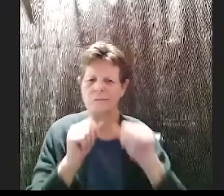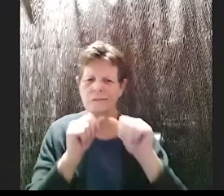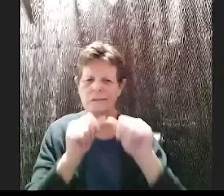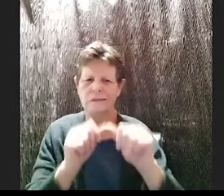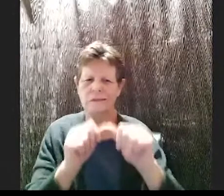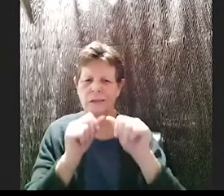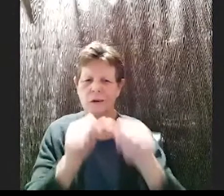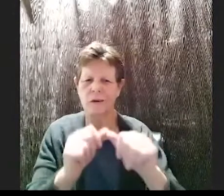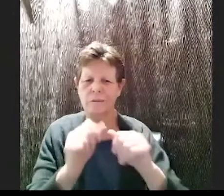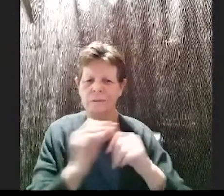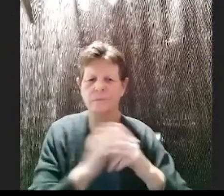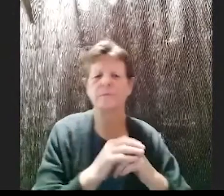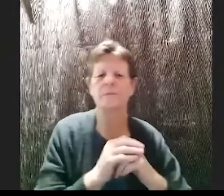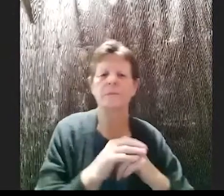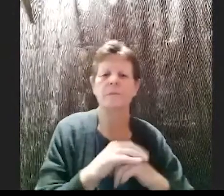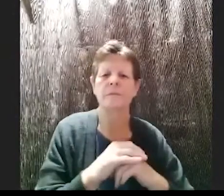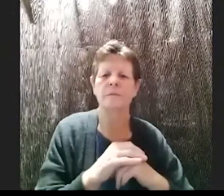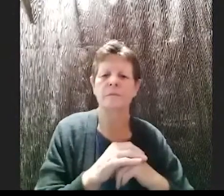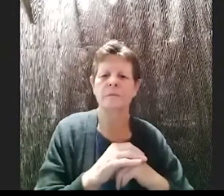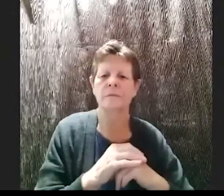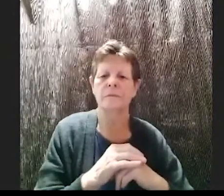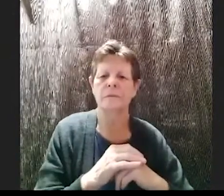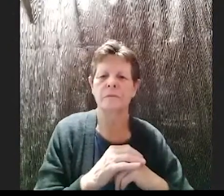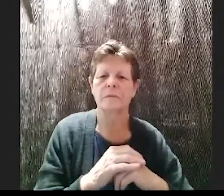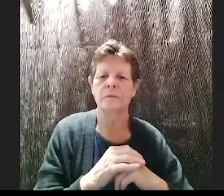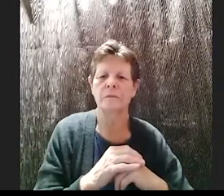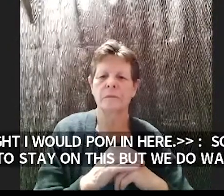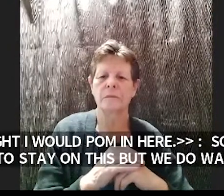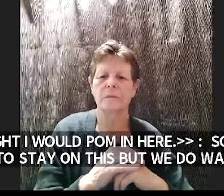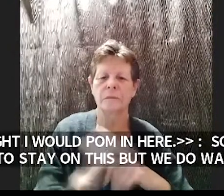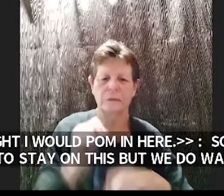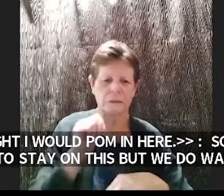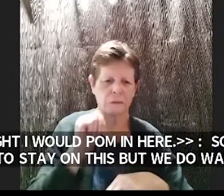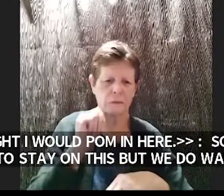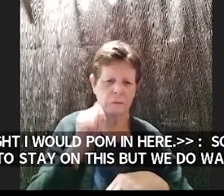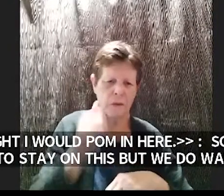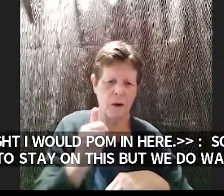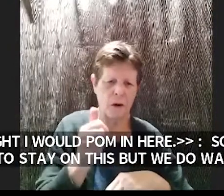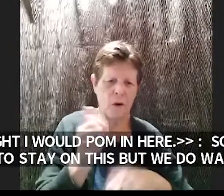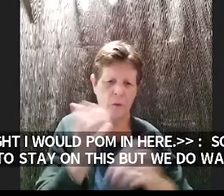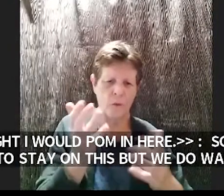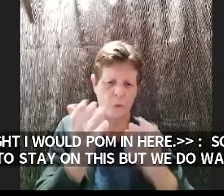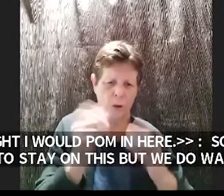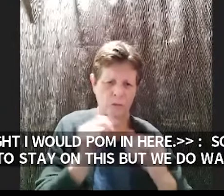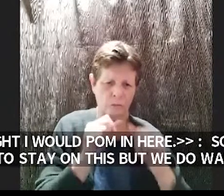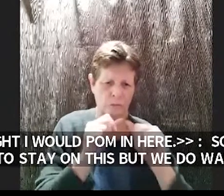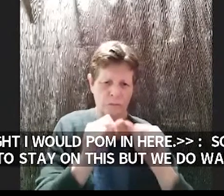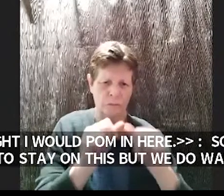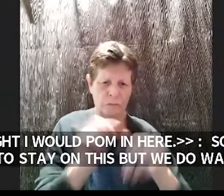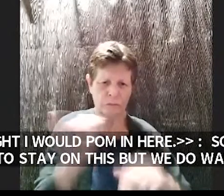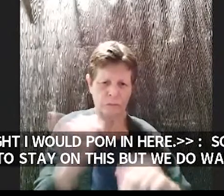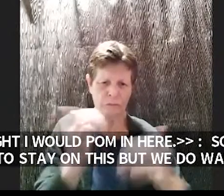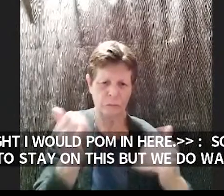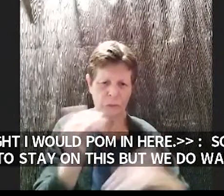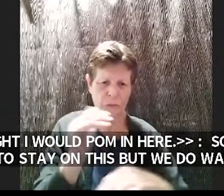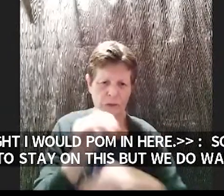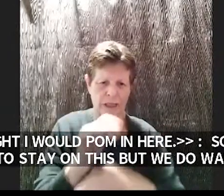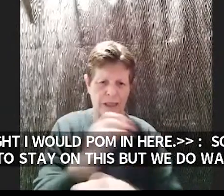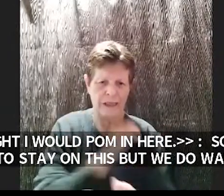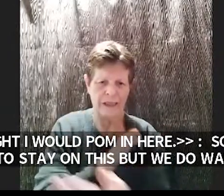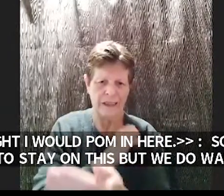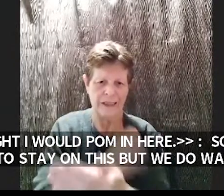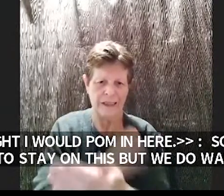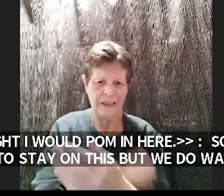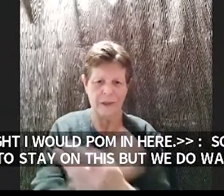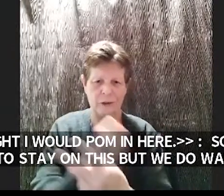we do want to stream tomorrow so we want to save some energy tonight because we want to go